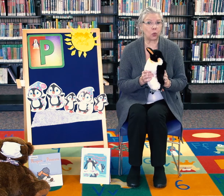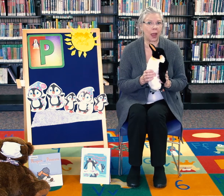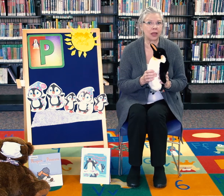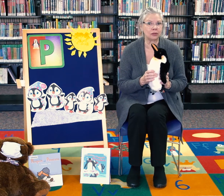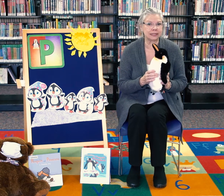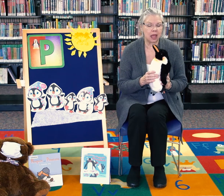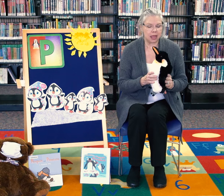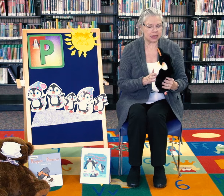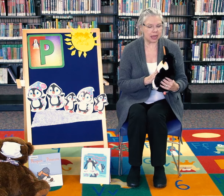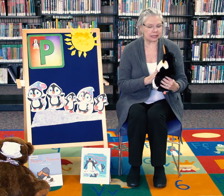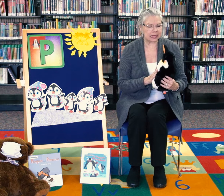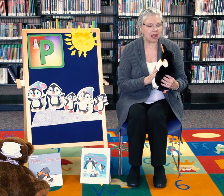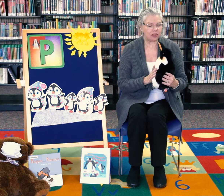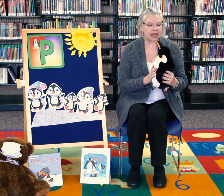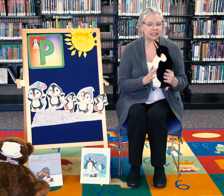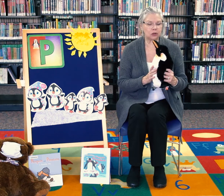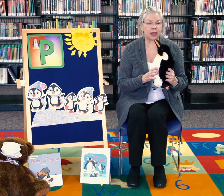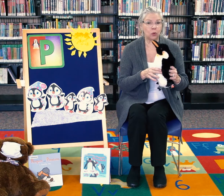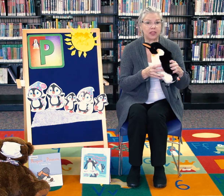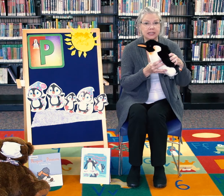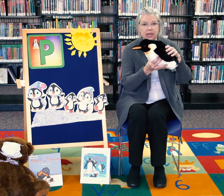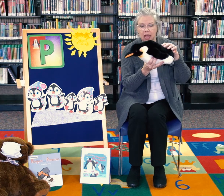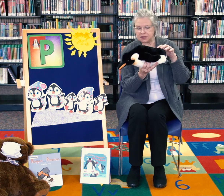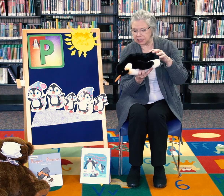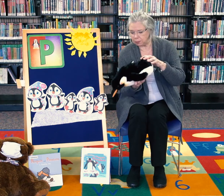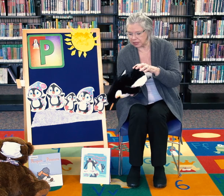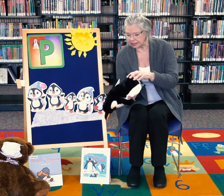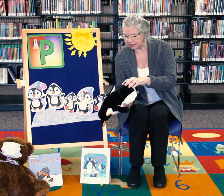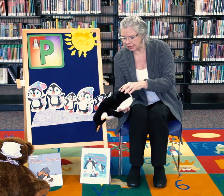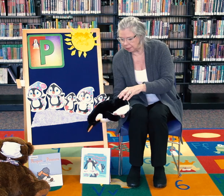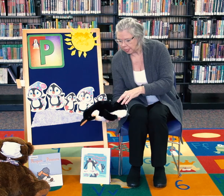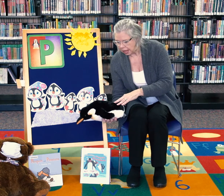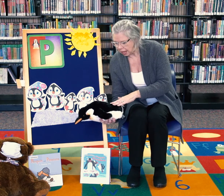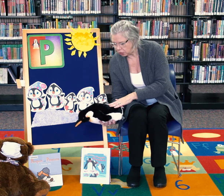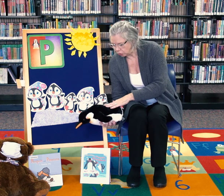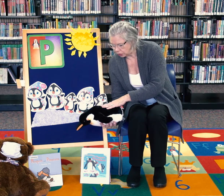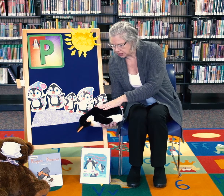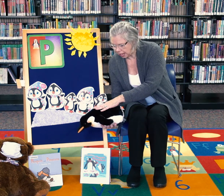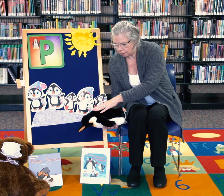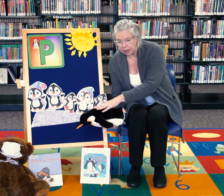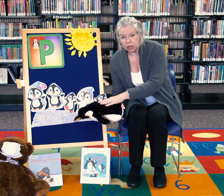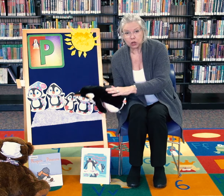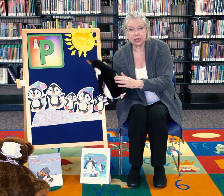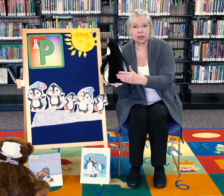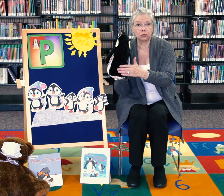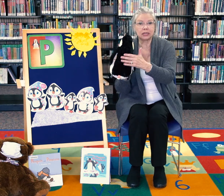The whales? Yes. That's so that when they dive deep in the sea and you look down, you can't really